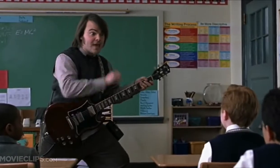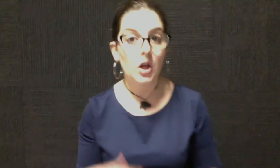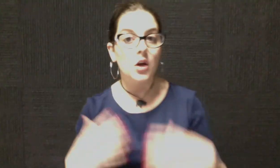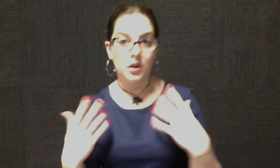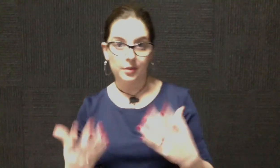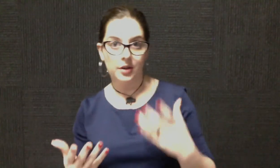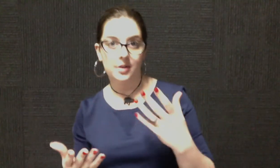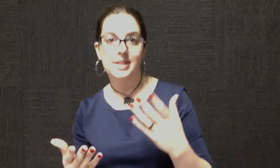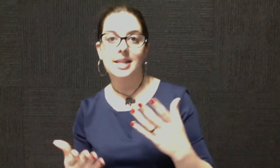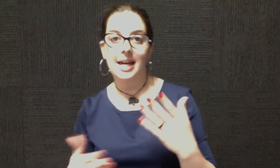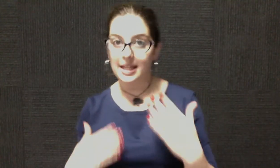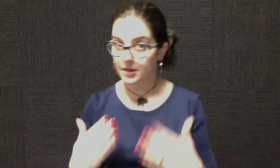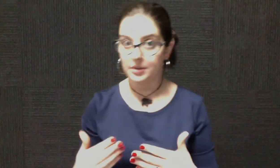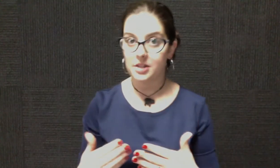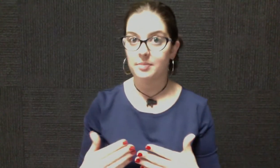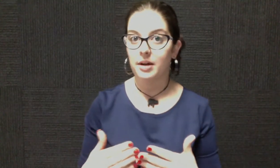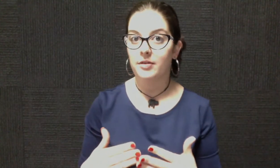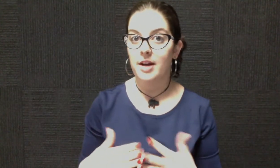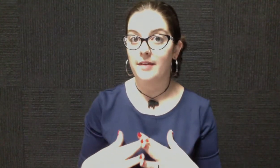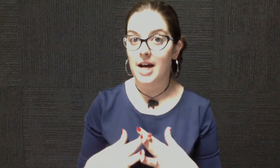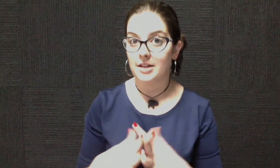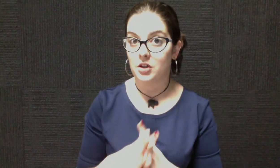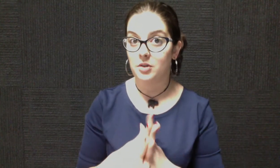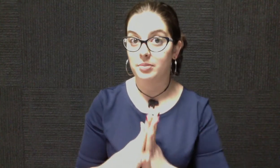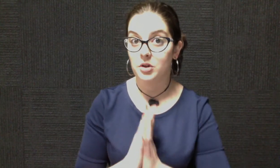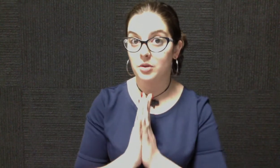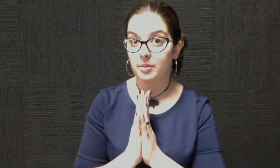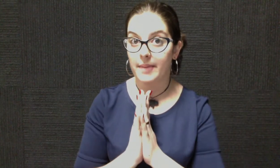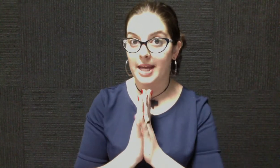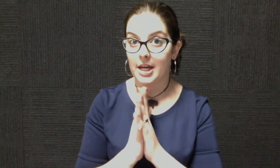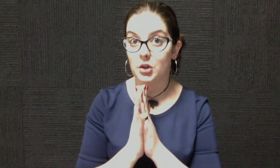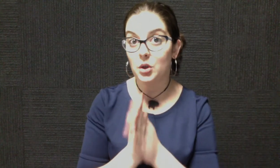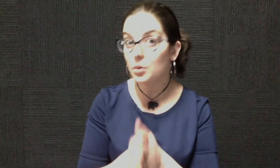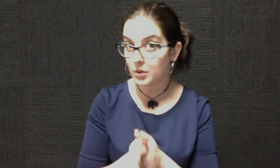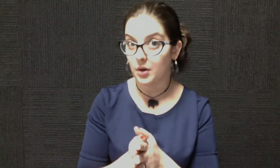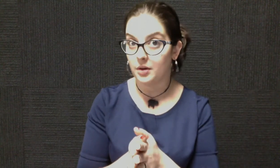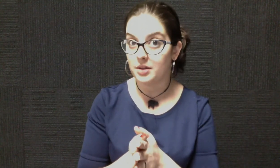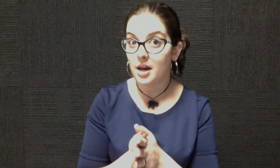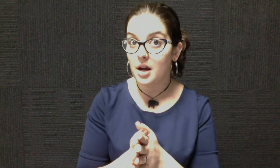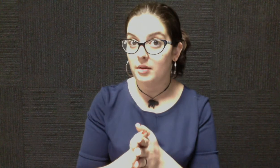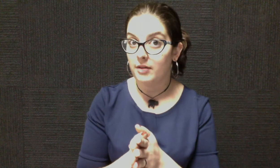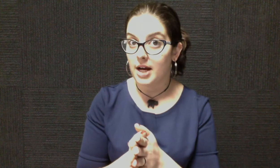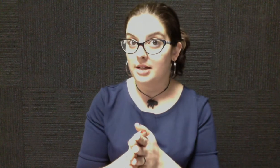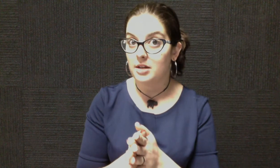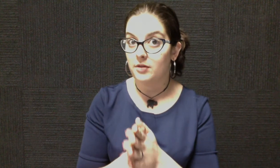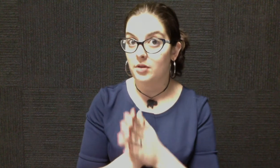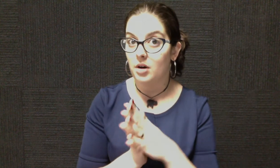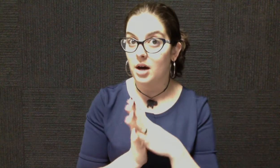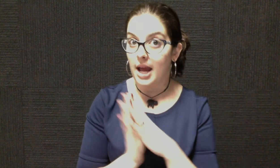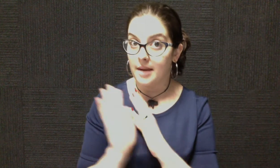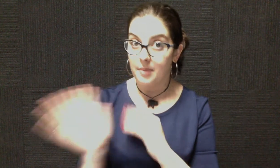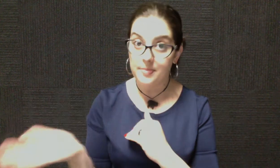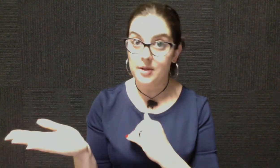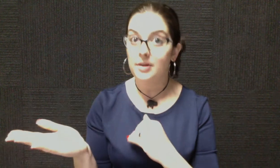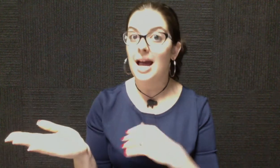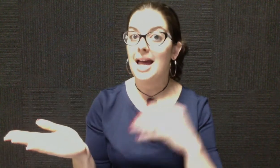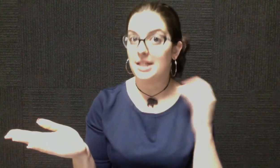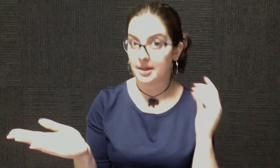You will notice that in the audition brief we have asked you to prepare two songs. We've asked for a pop song and a